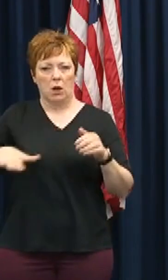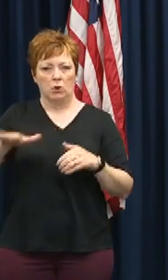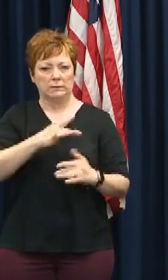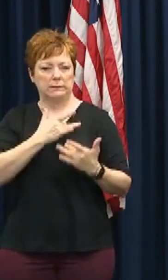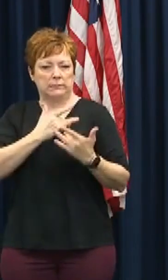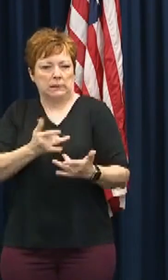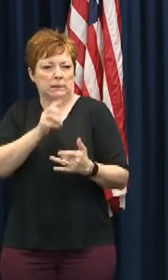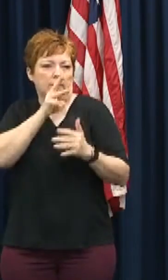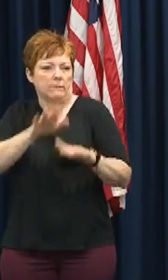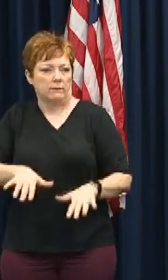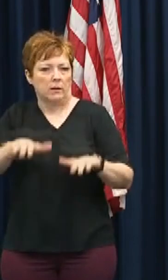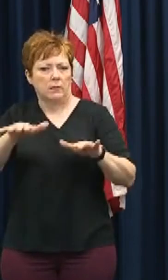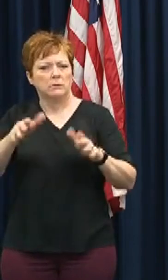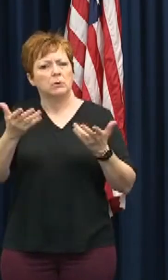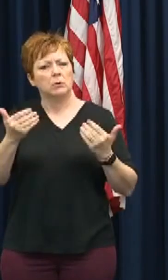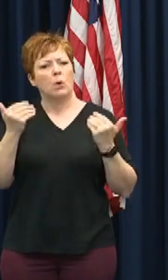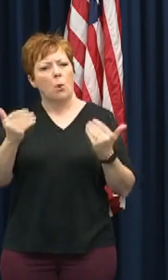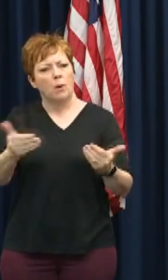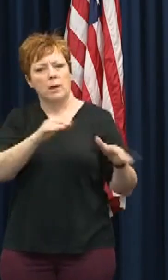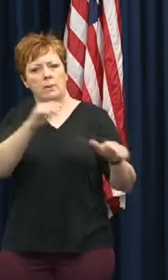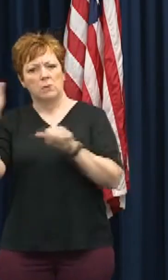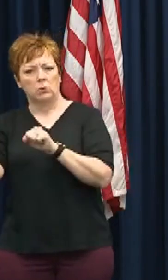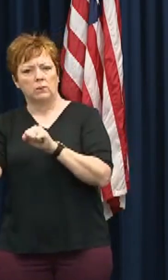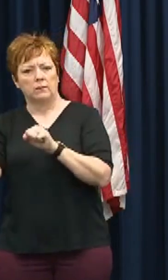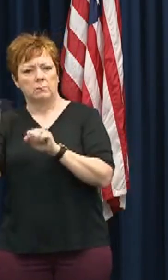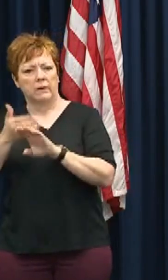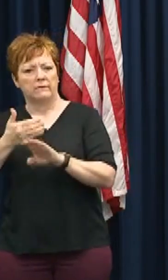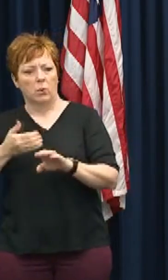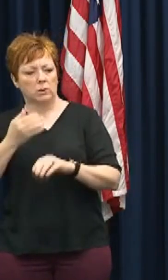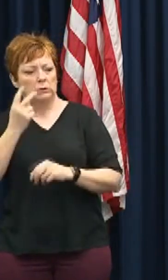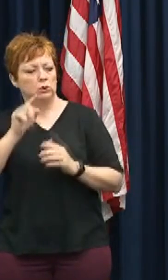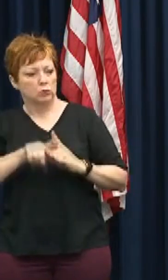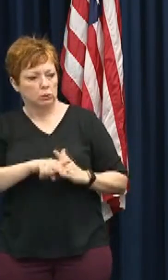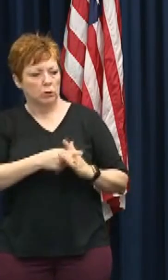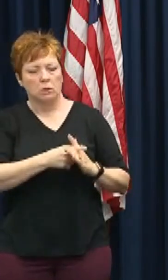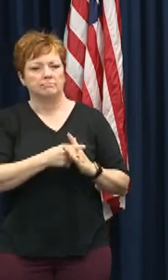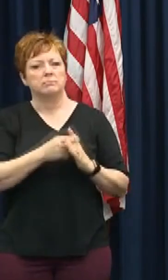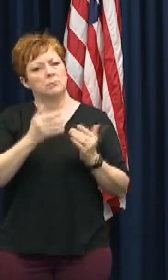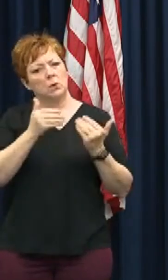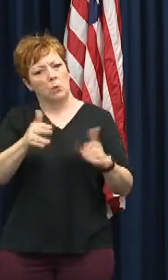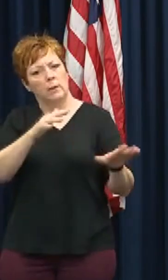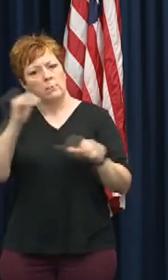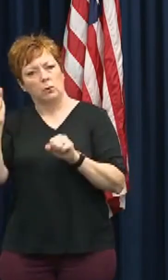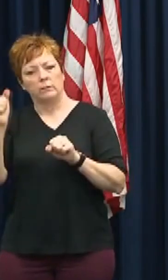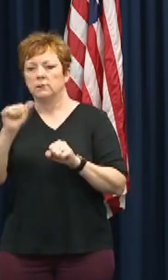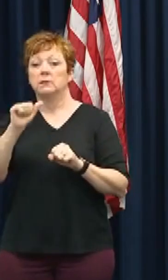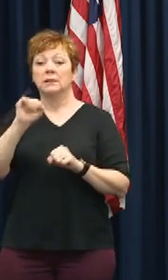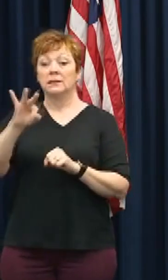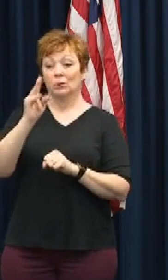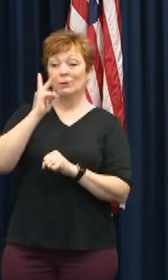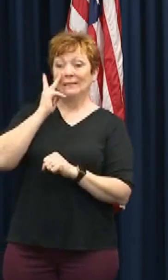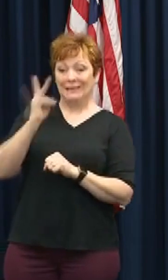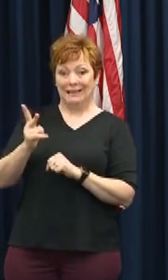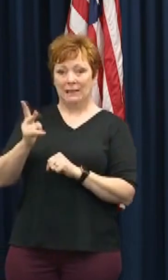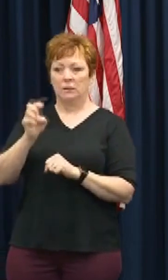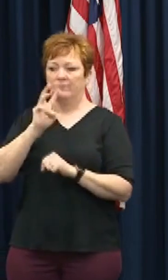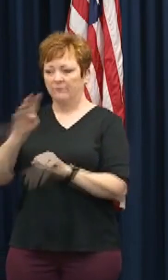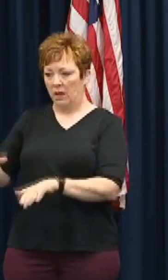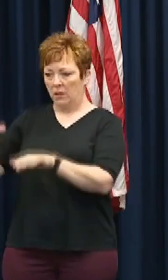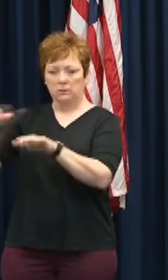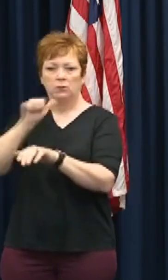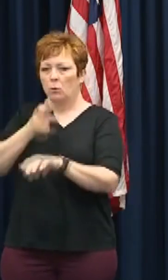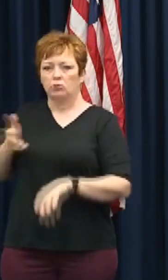higher ground now before you see impacts. Do not drive through flooded areas. Turn around, don't drown.